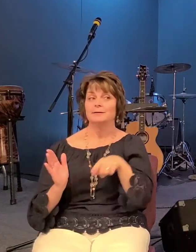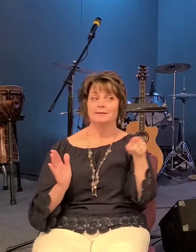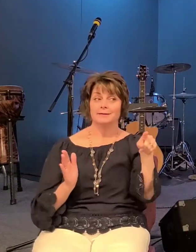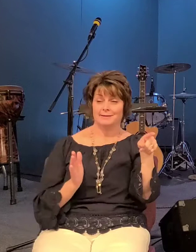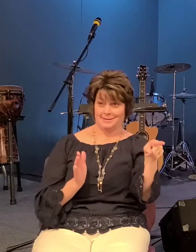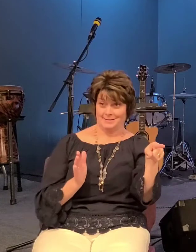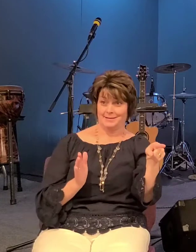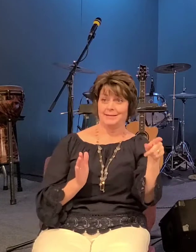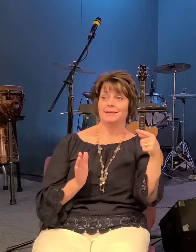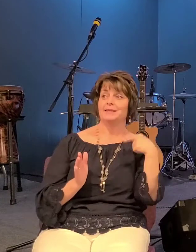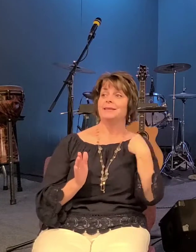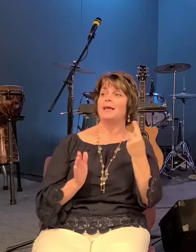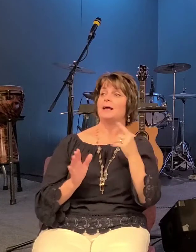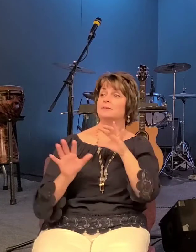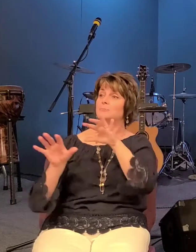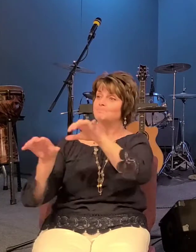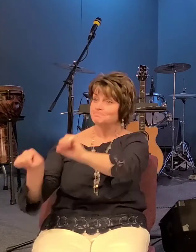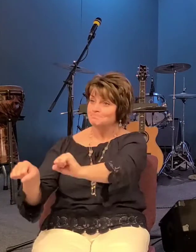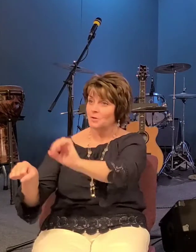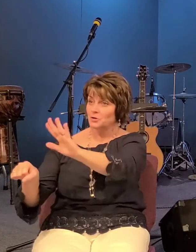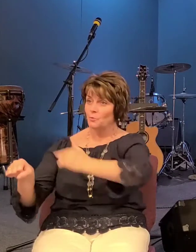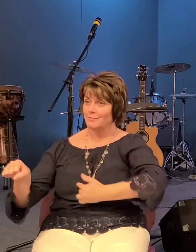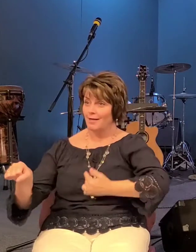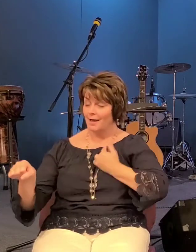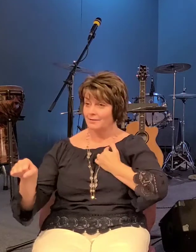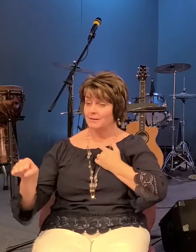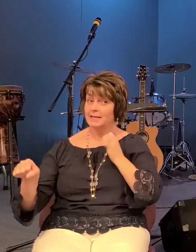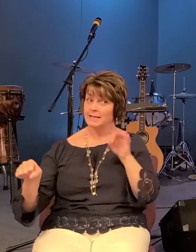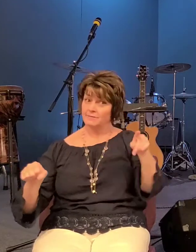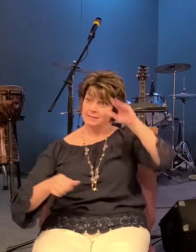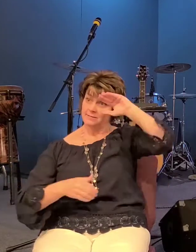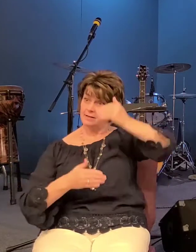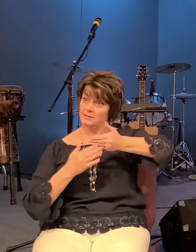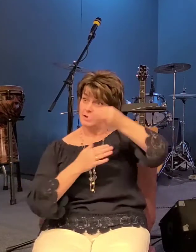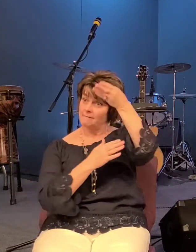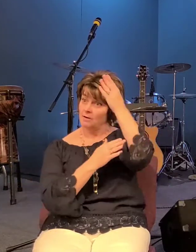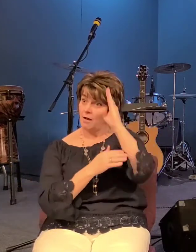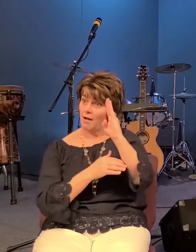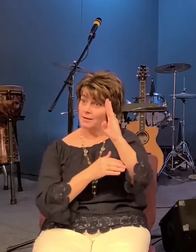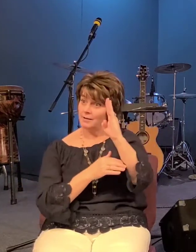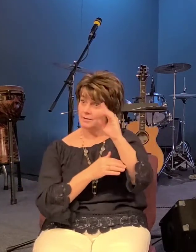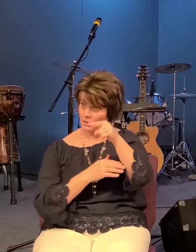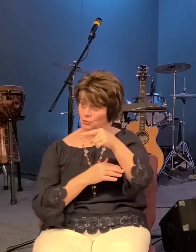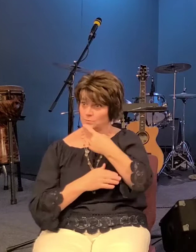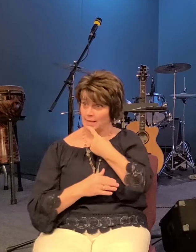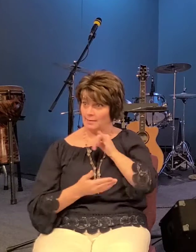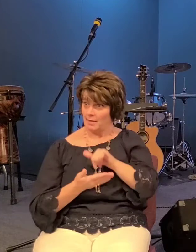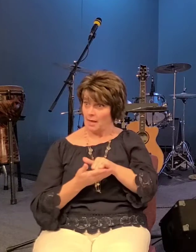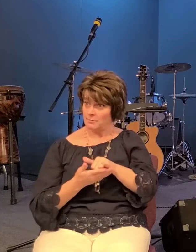because if he's the son of god god then you have to answer to him